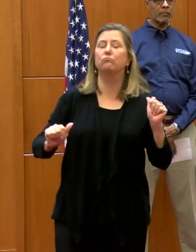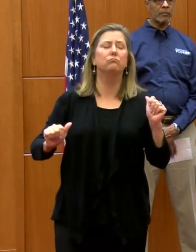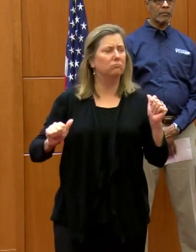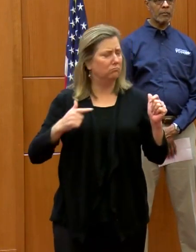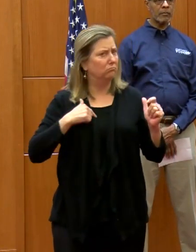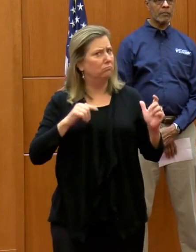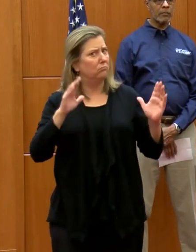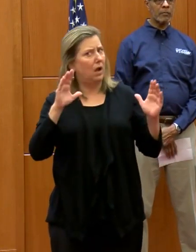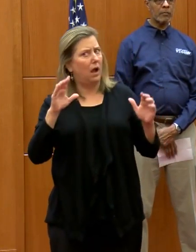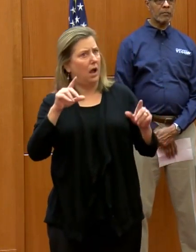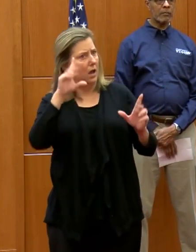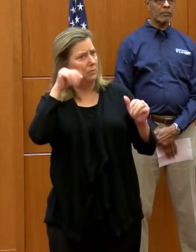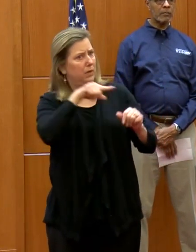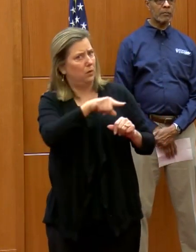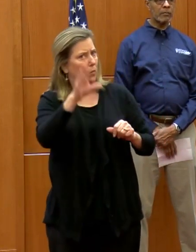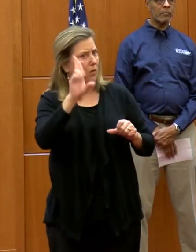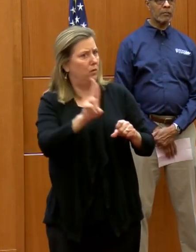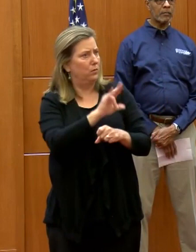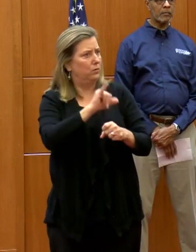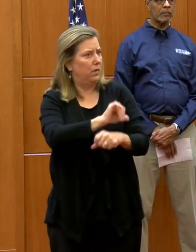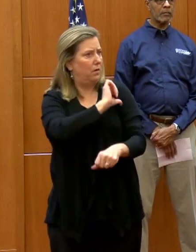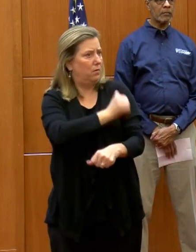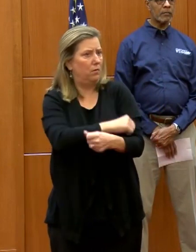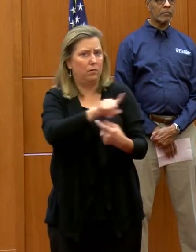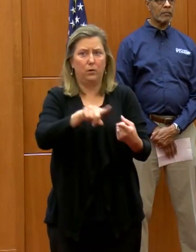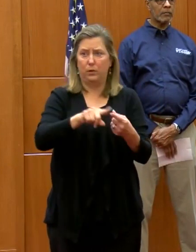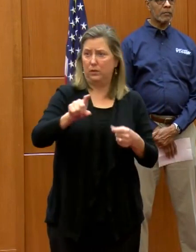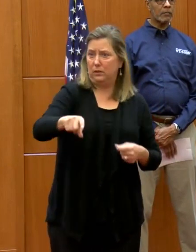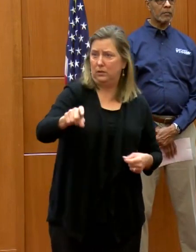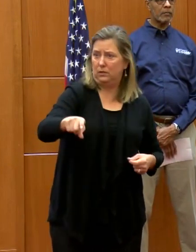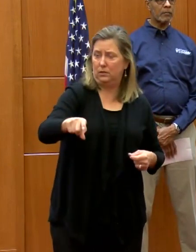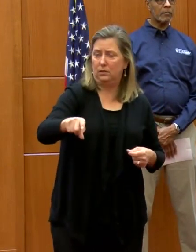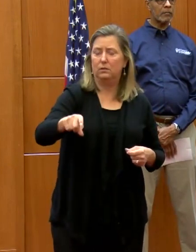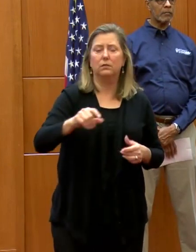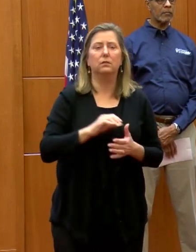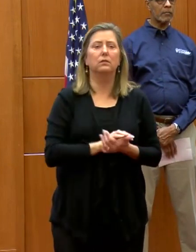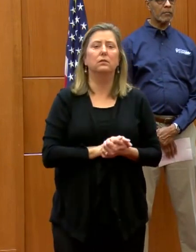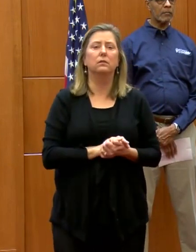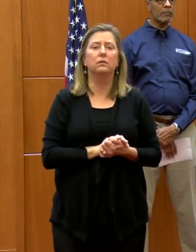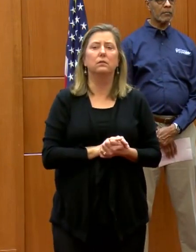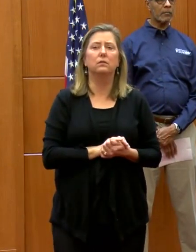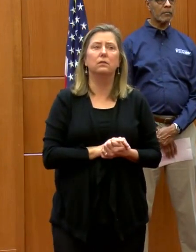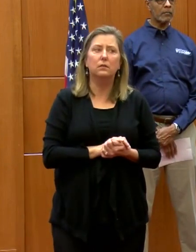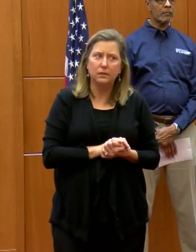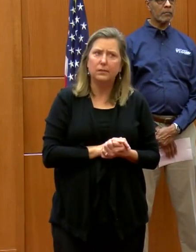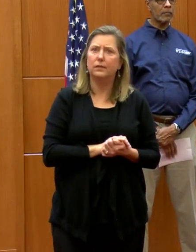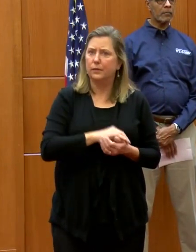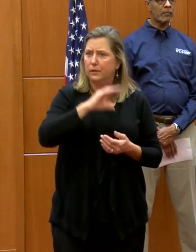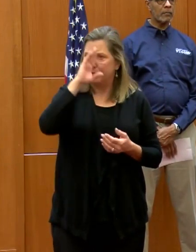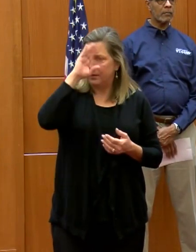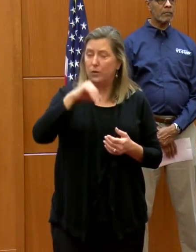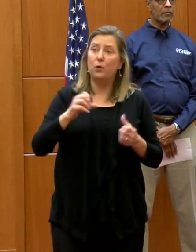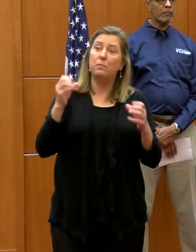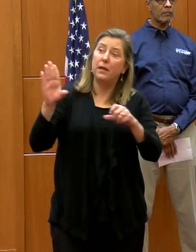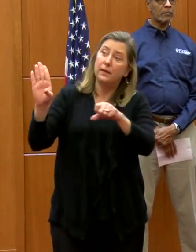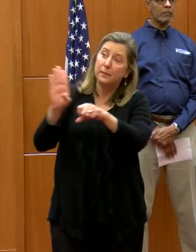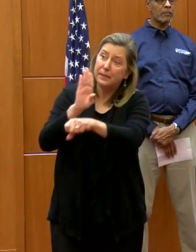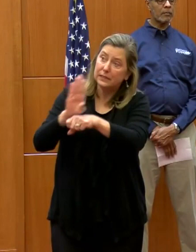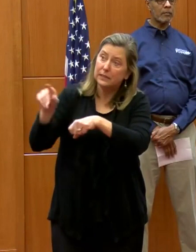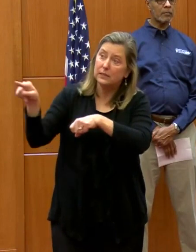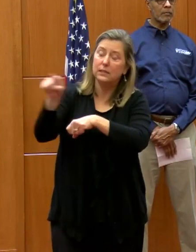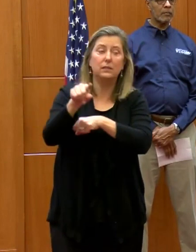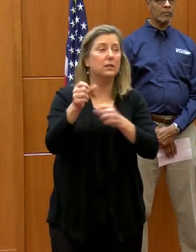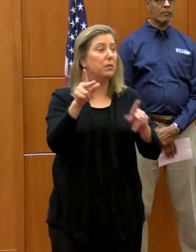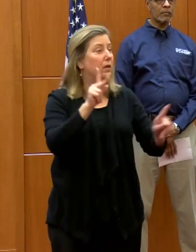expect them to use it when needed. But many businesses and many people are doing